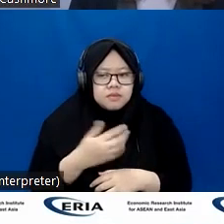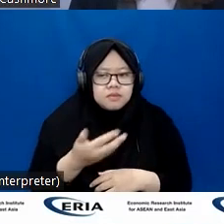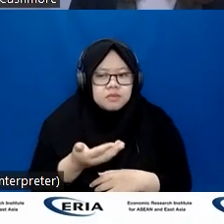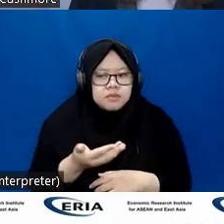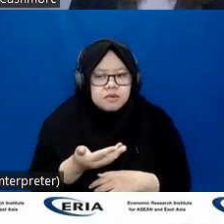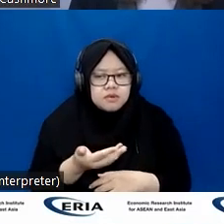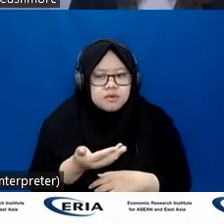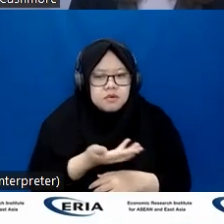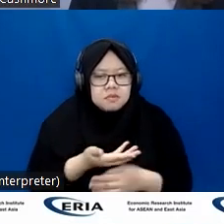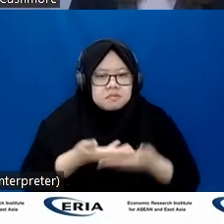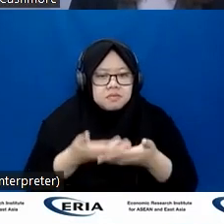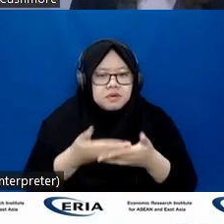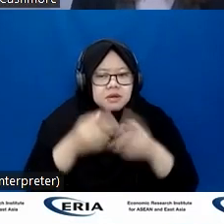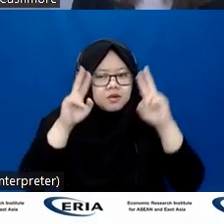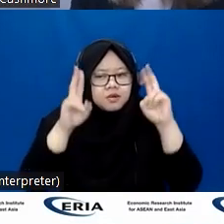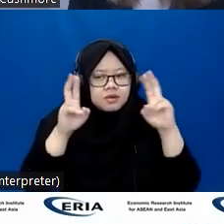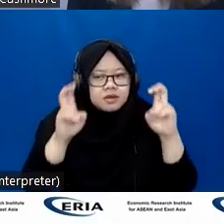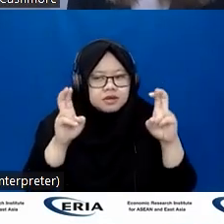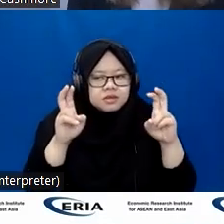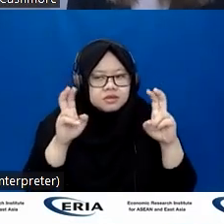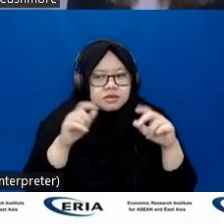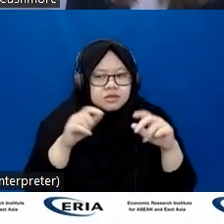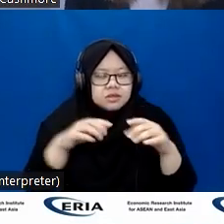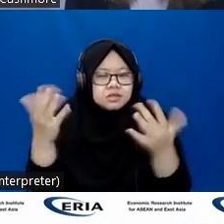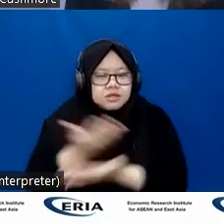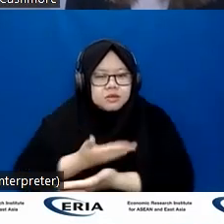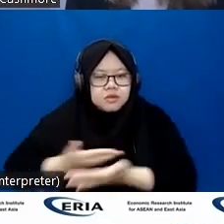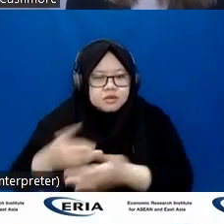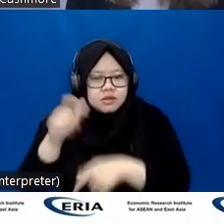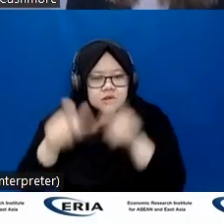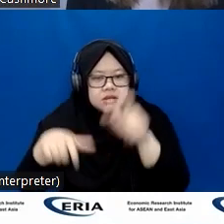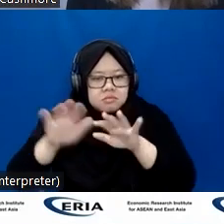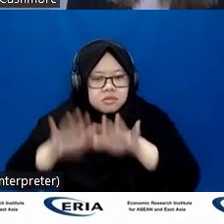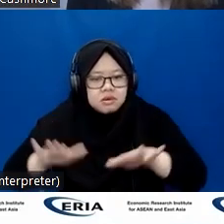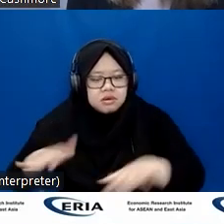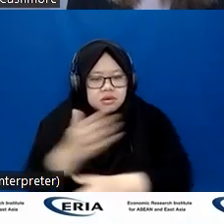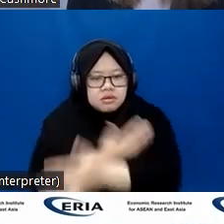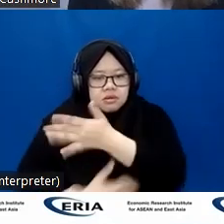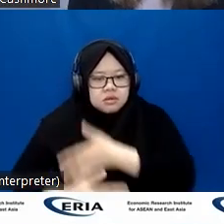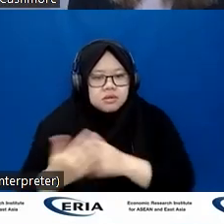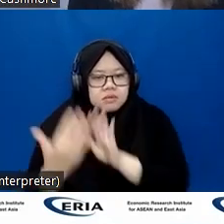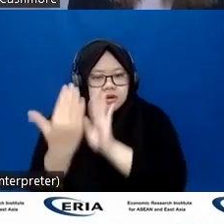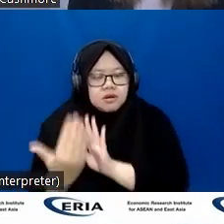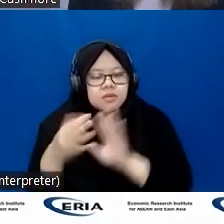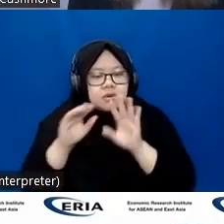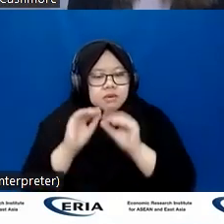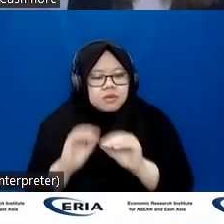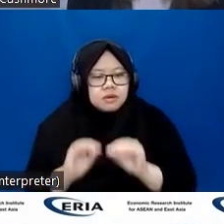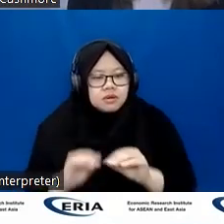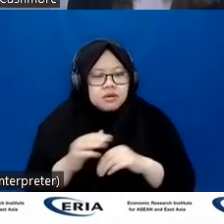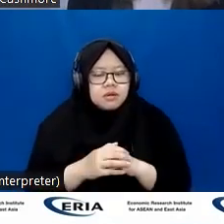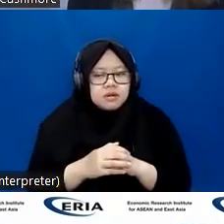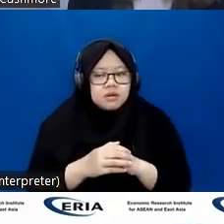current situation for children with disabilities when it comes to education, which to say the least is highly unsatisfactory